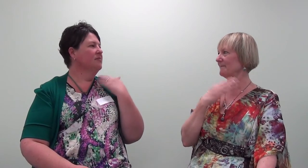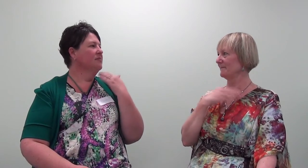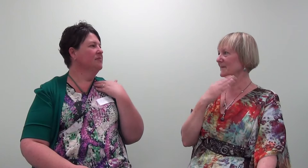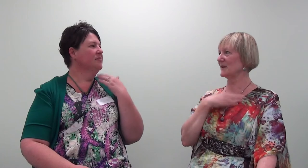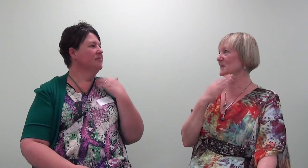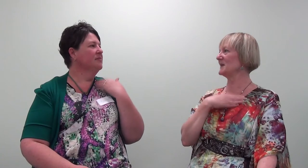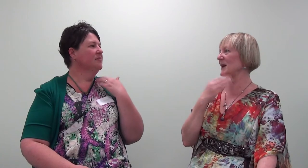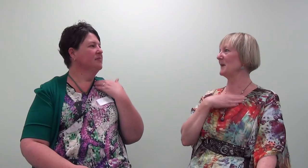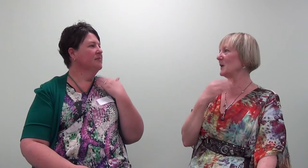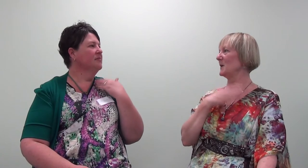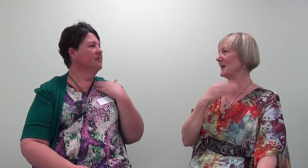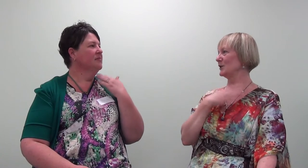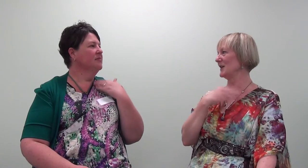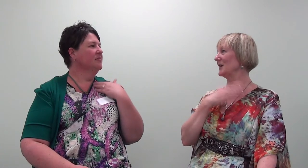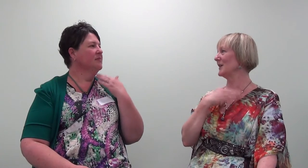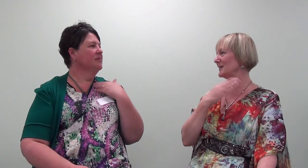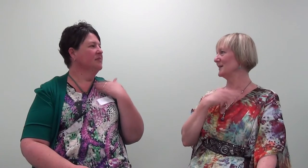Just by tapping on imagining and guessing.